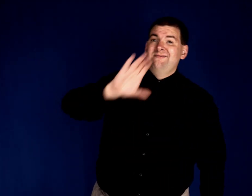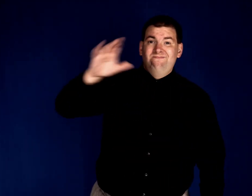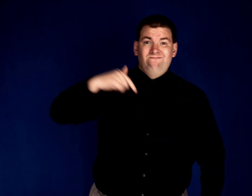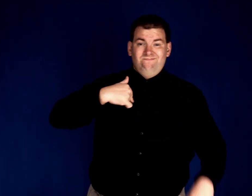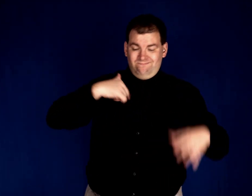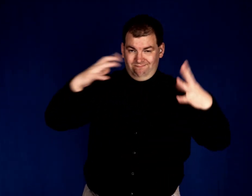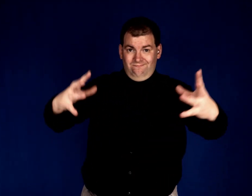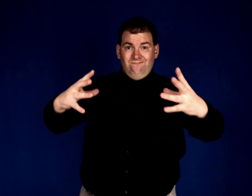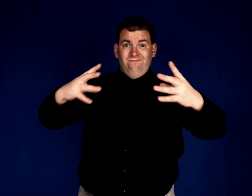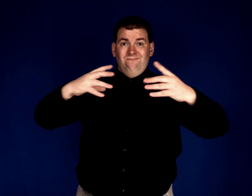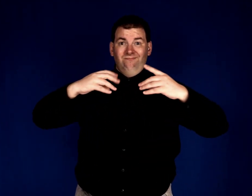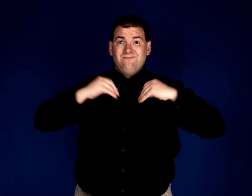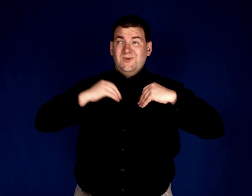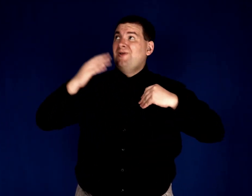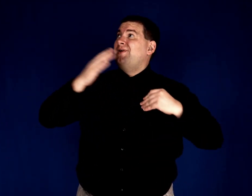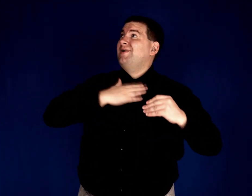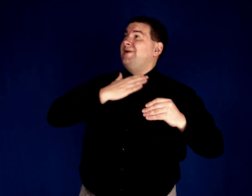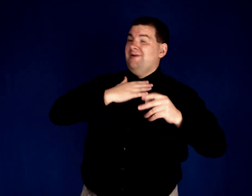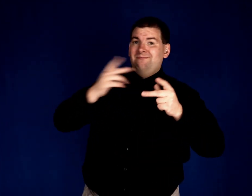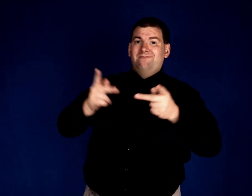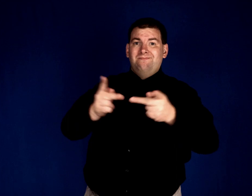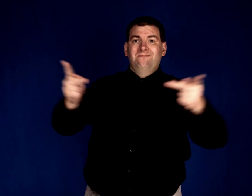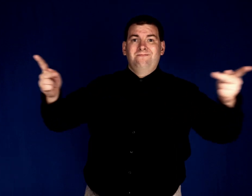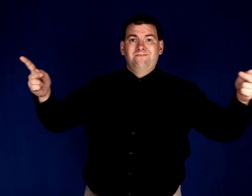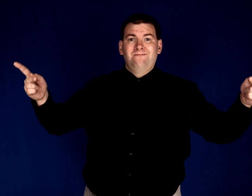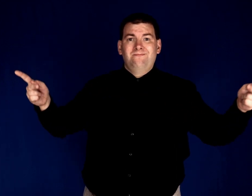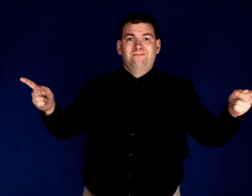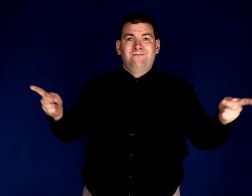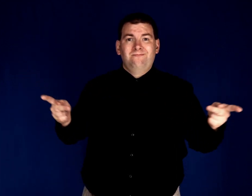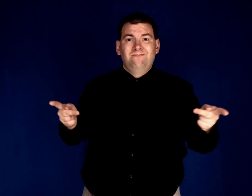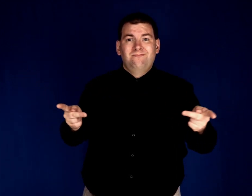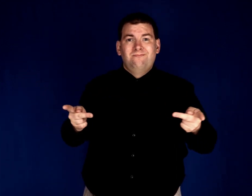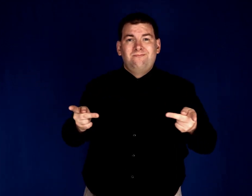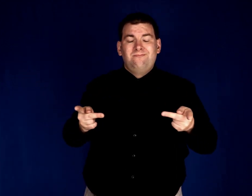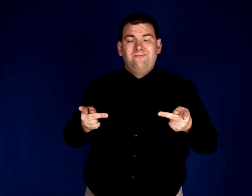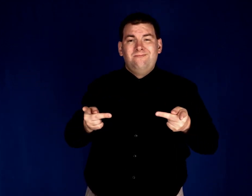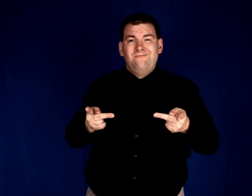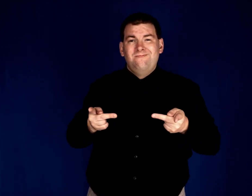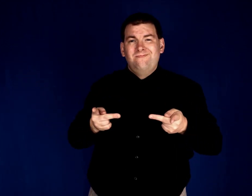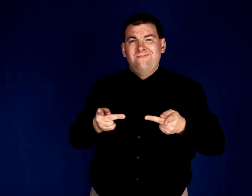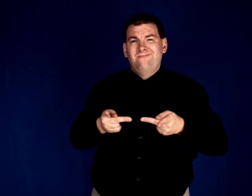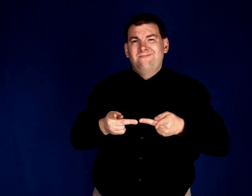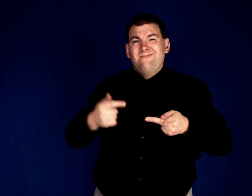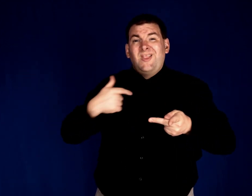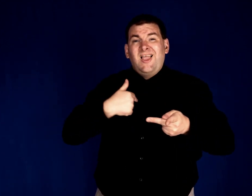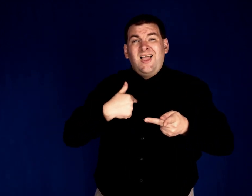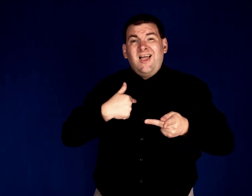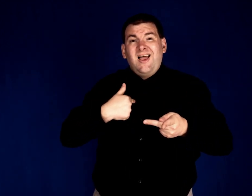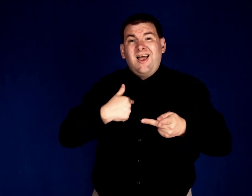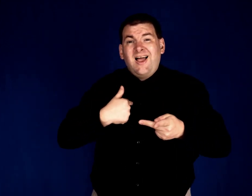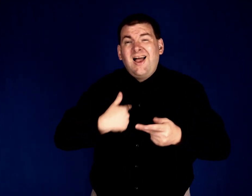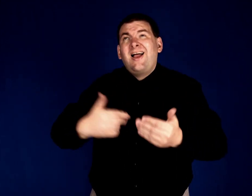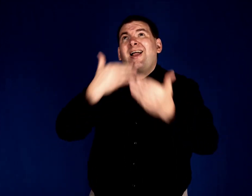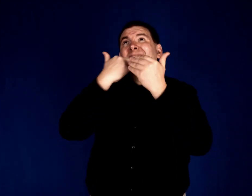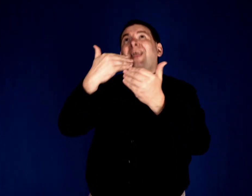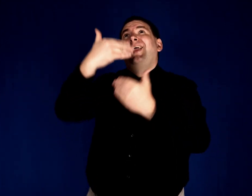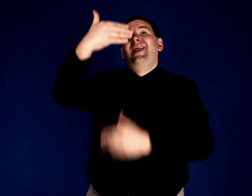When I took His place. And now they